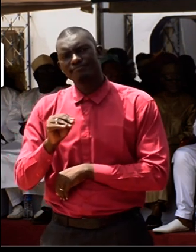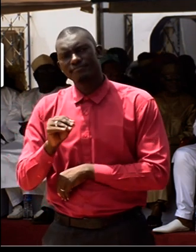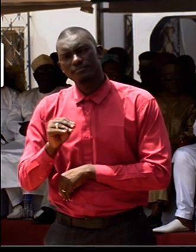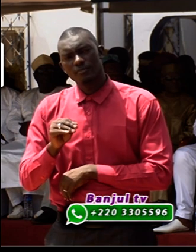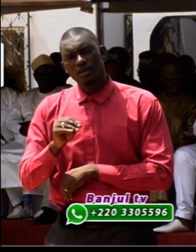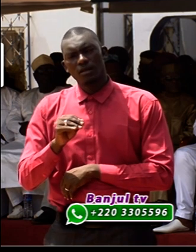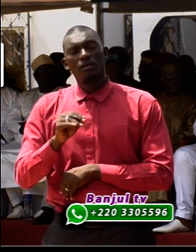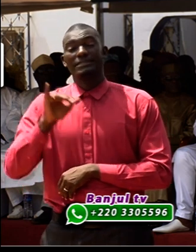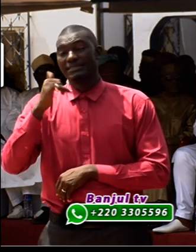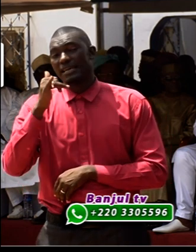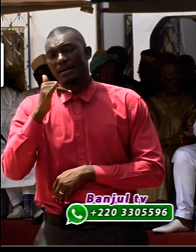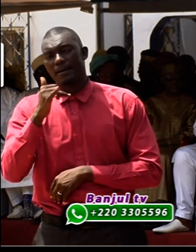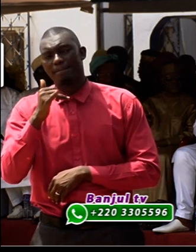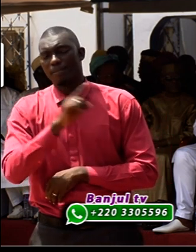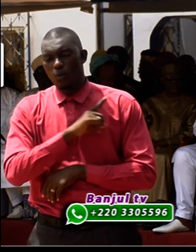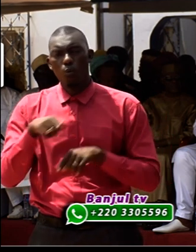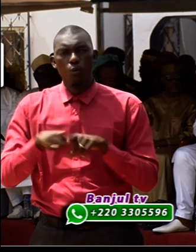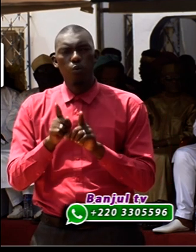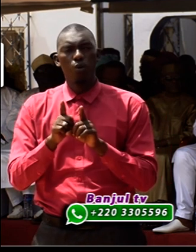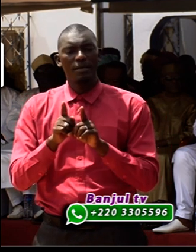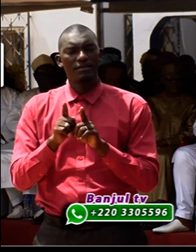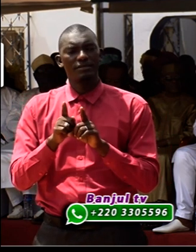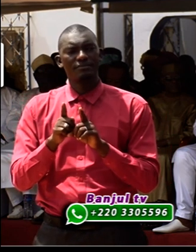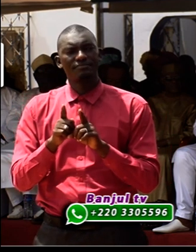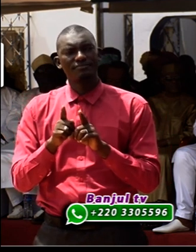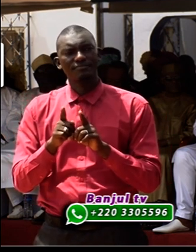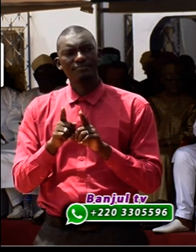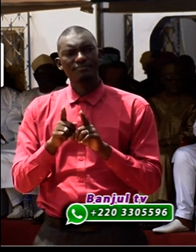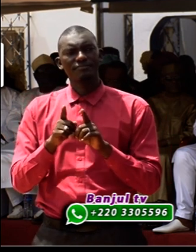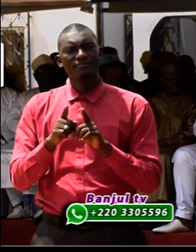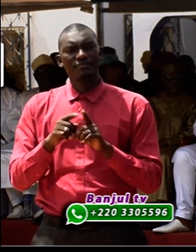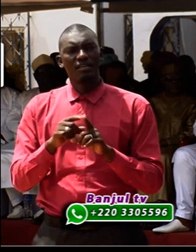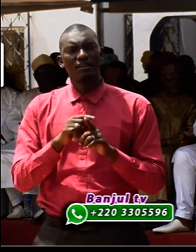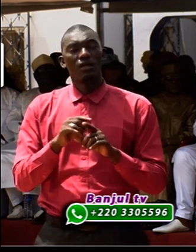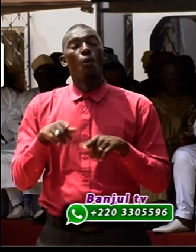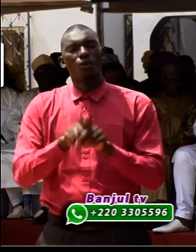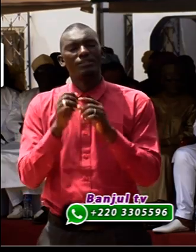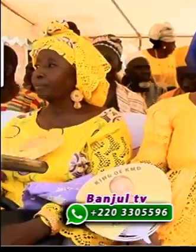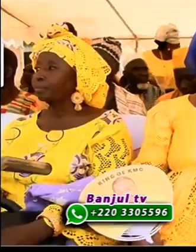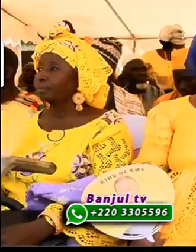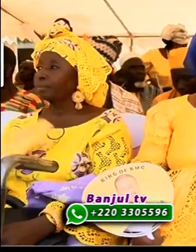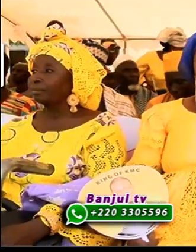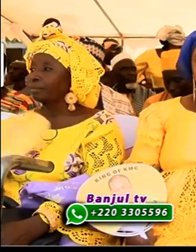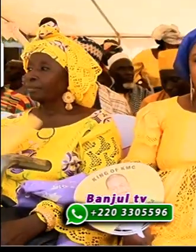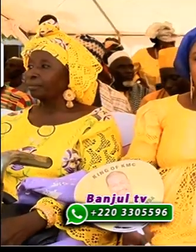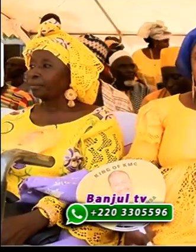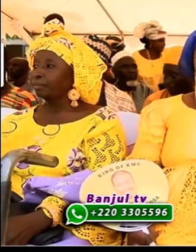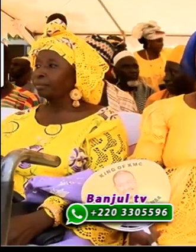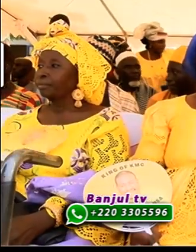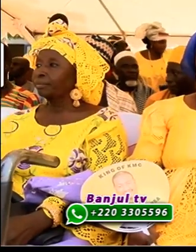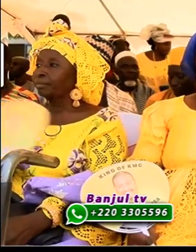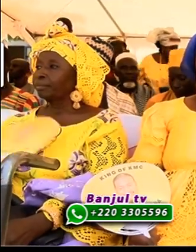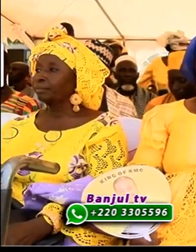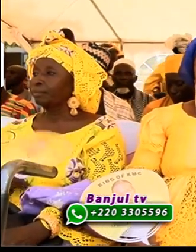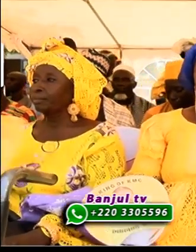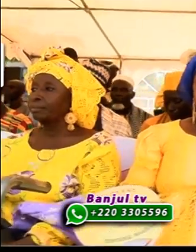Of course, with the enormous and unrelenting support of the Caliphate municipality as the